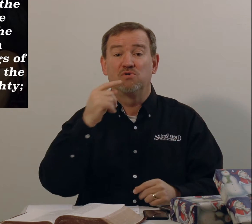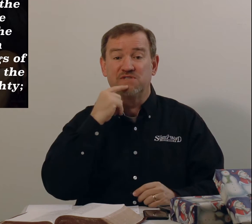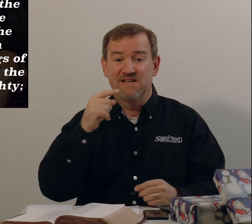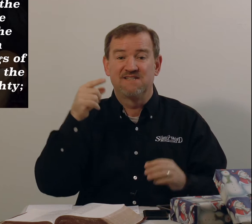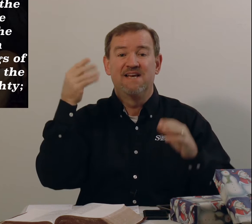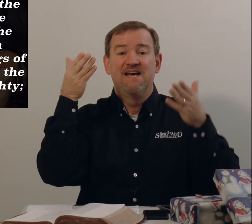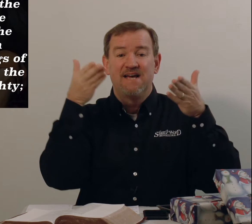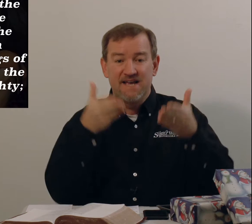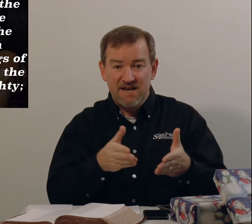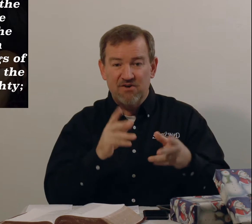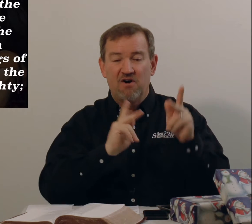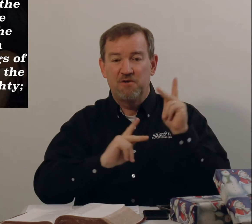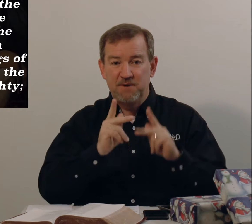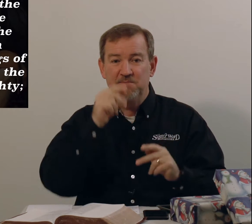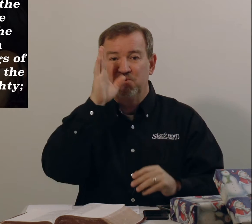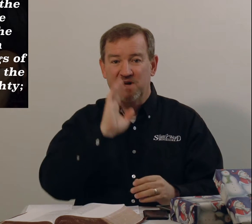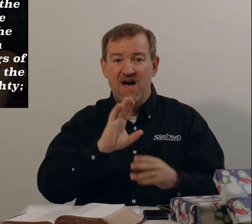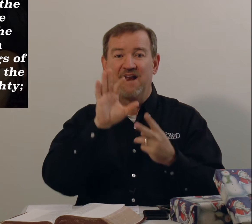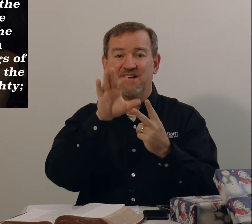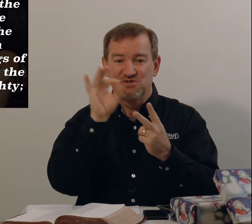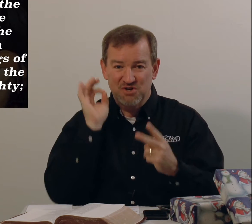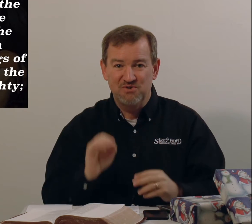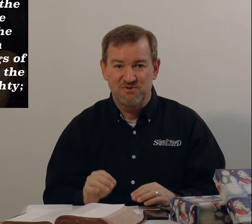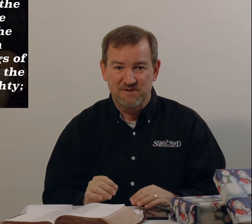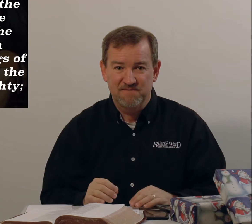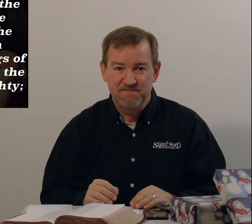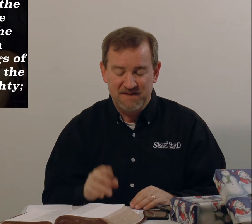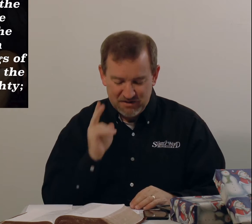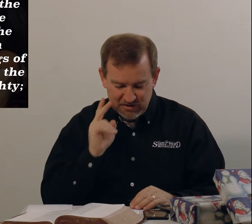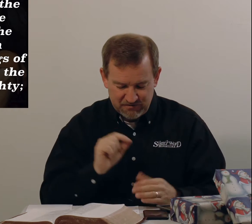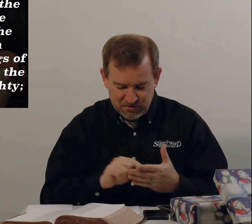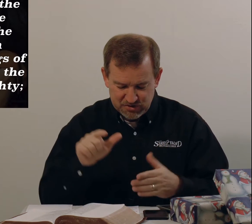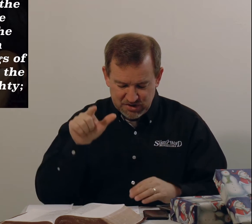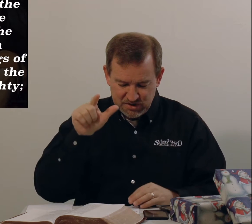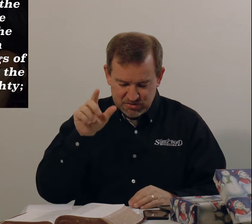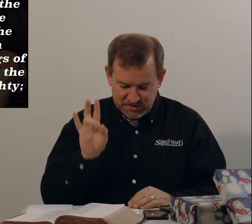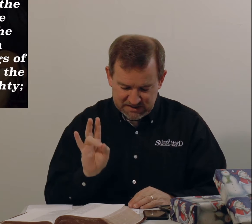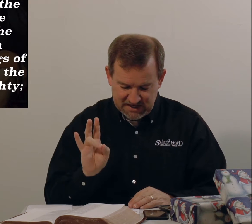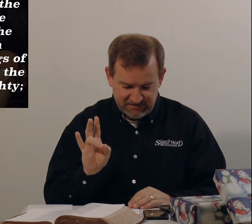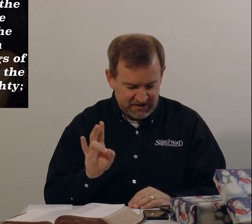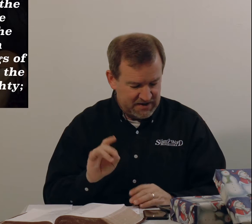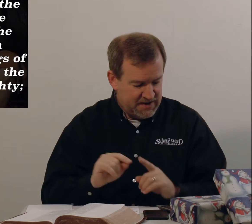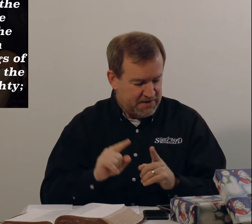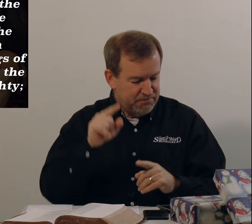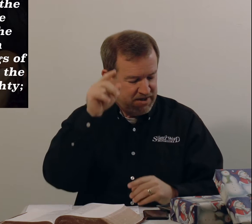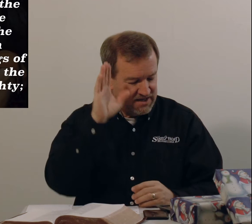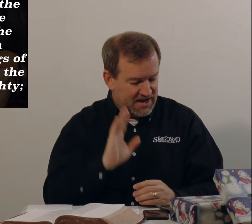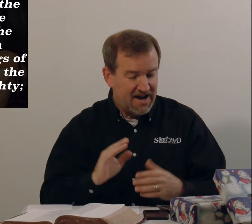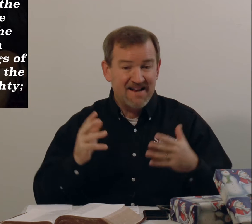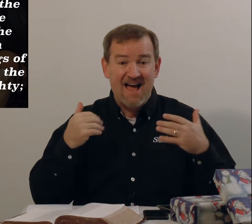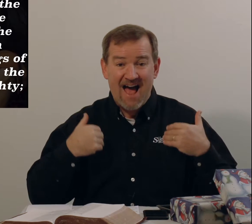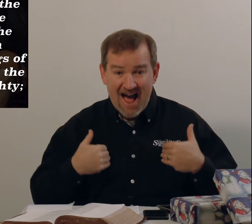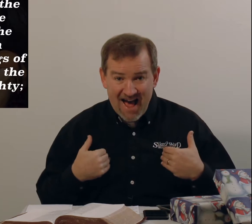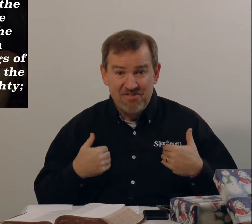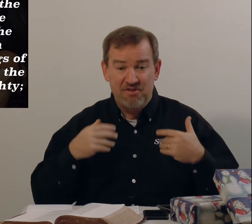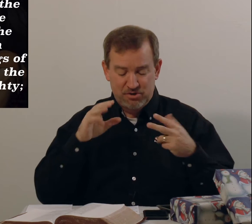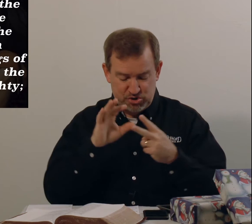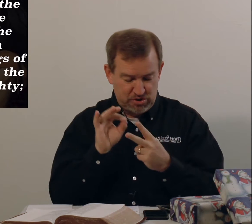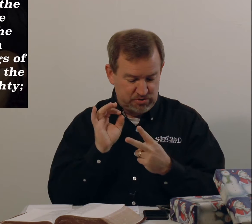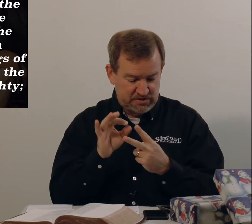says, here are the people God has chosen. Now look at verse 27, but God hath chosen